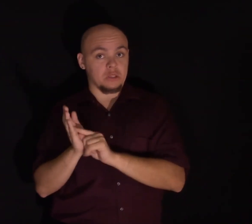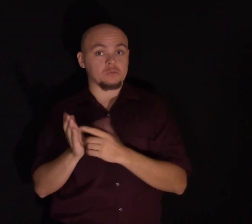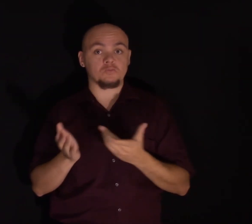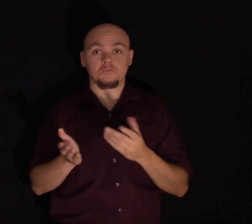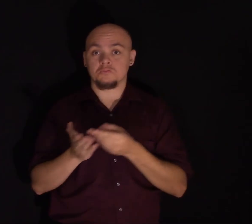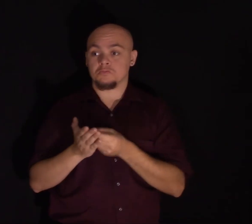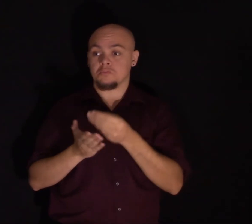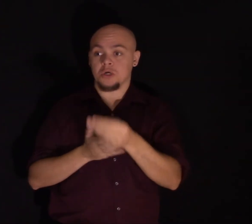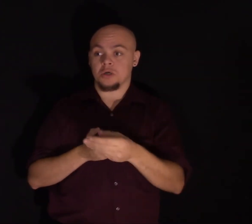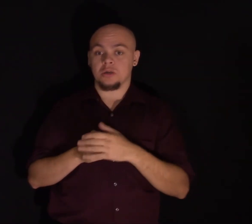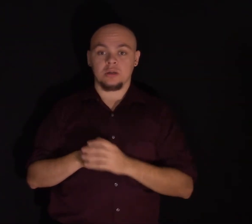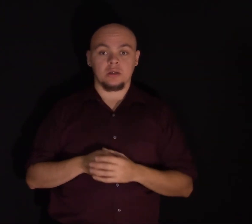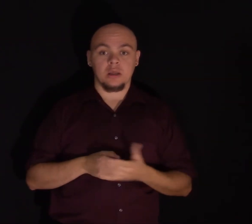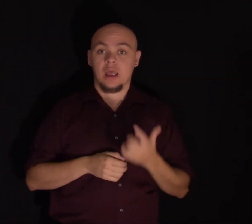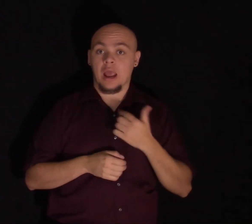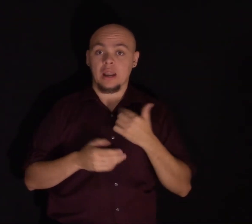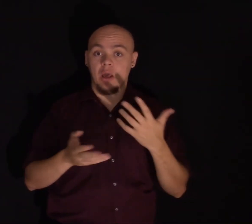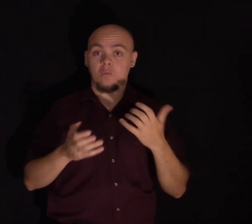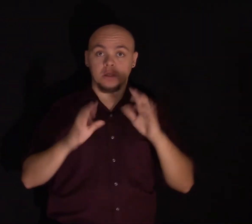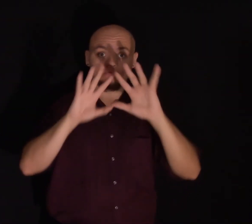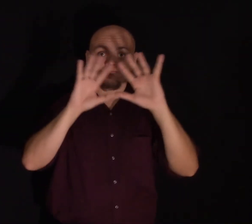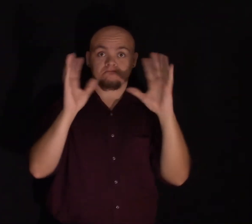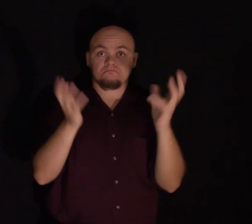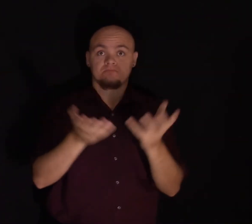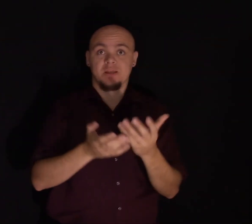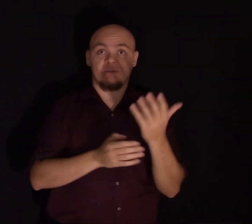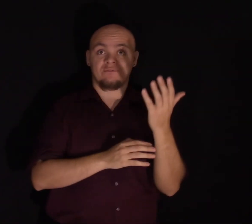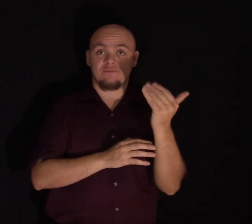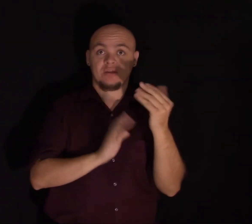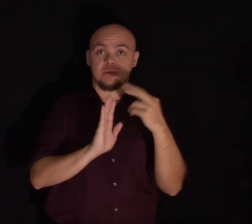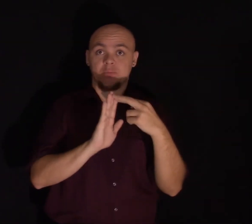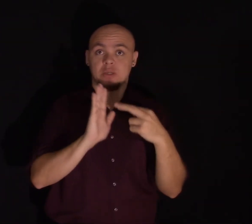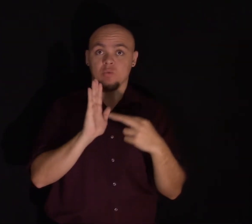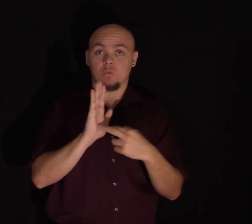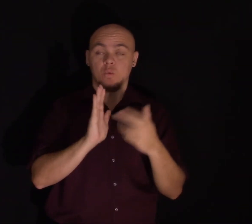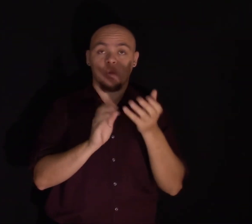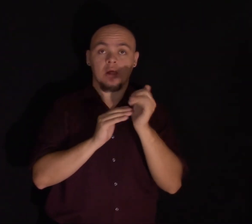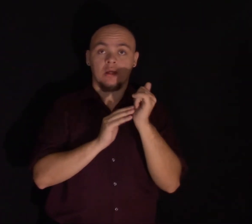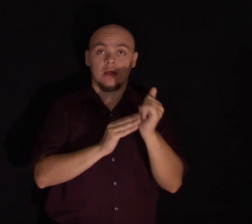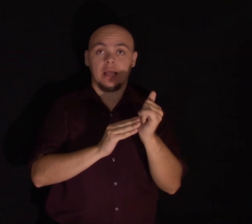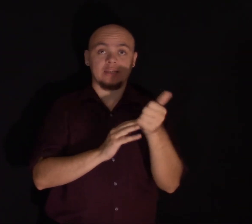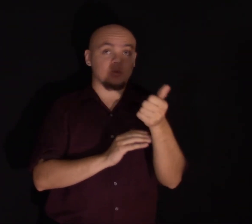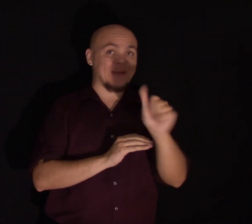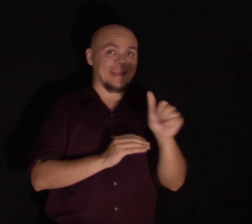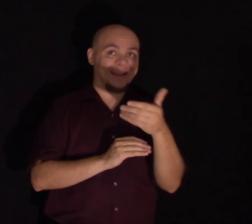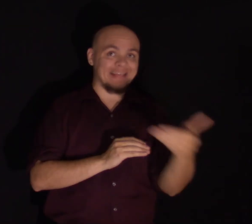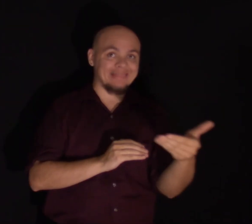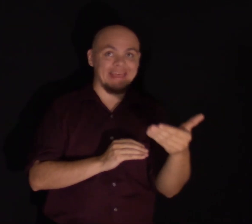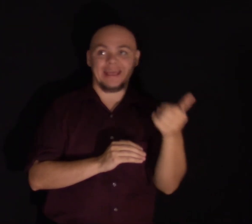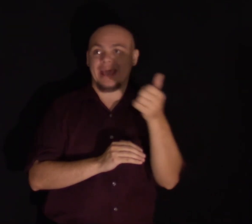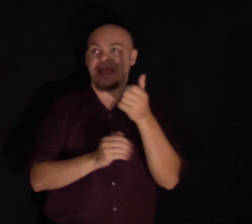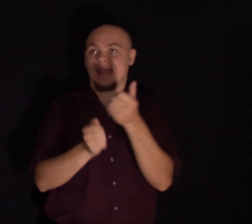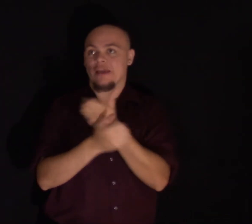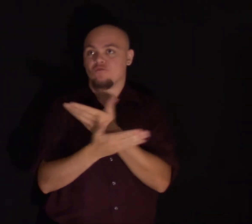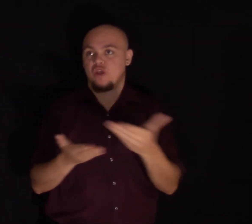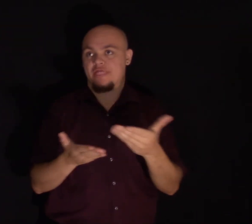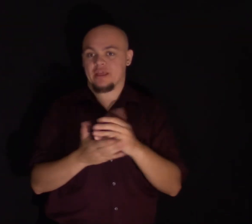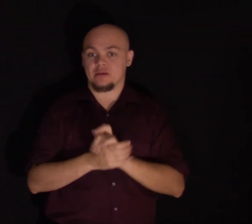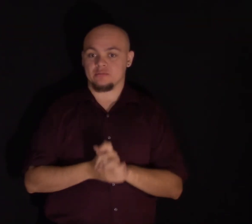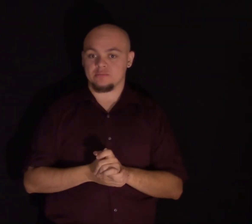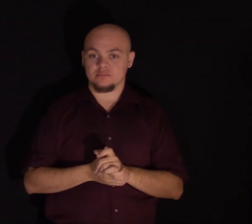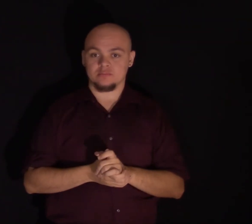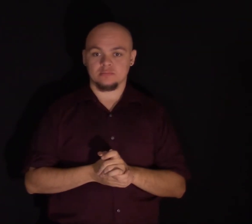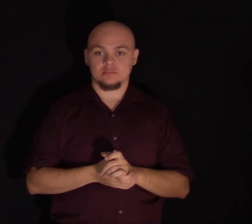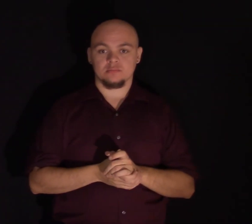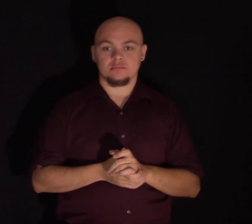actually, I wanted to do a whole series of them. A 15-minute rule guide to anything and everything. Because it works. Now, let me try this bit of Italian.